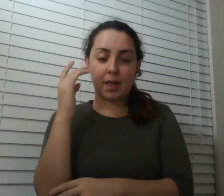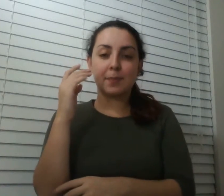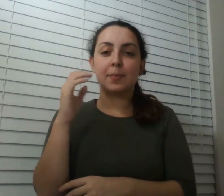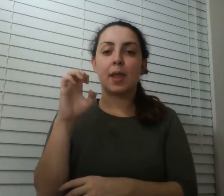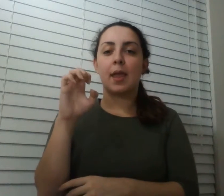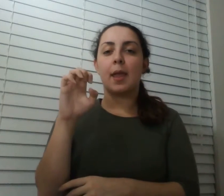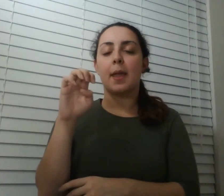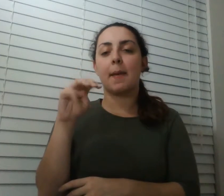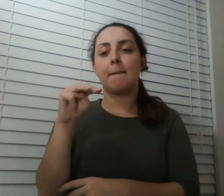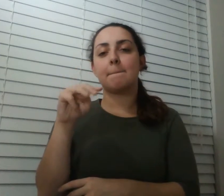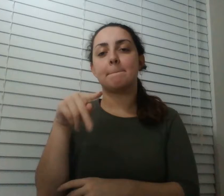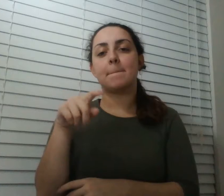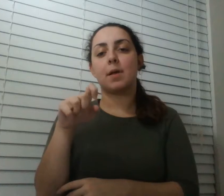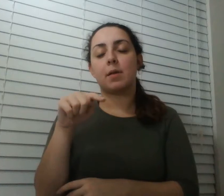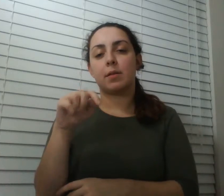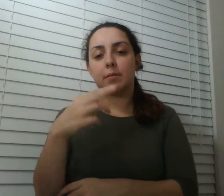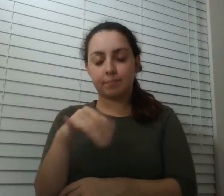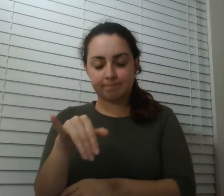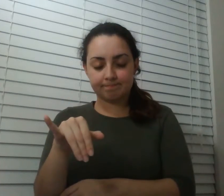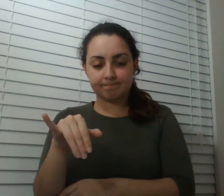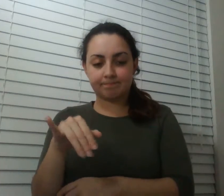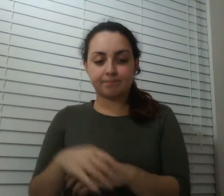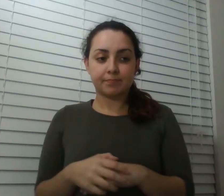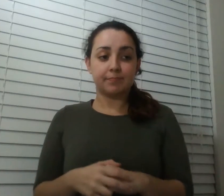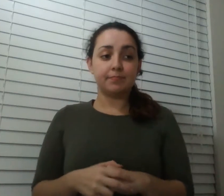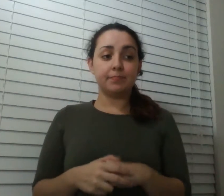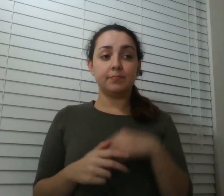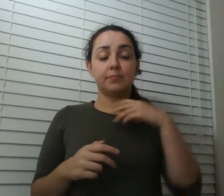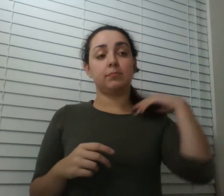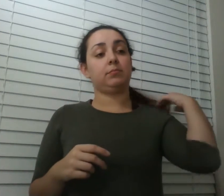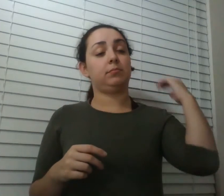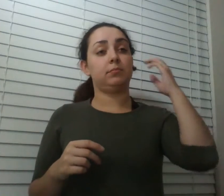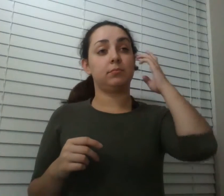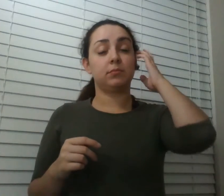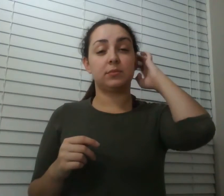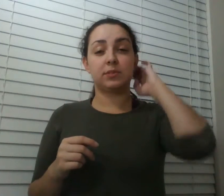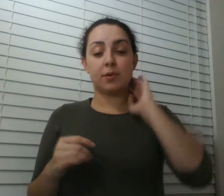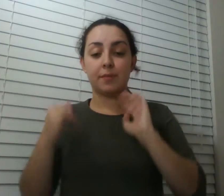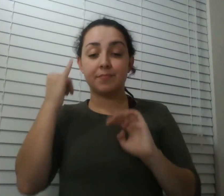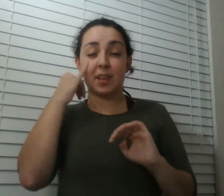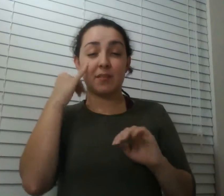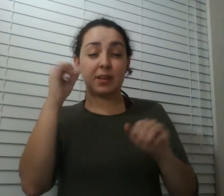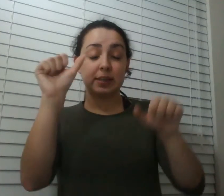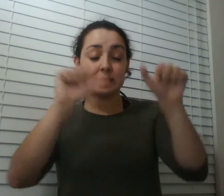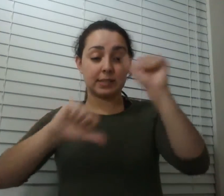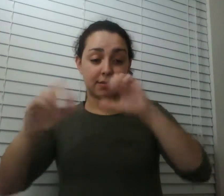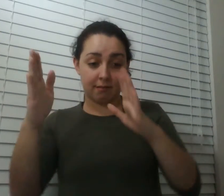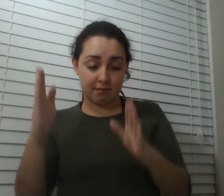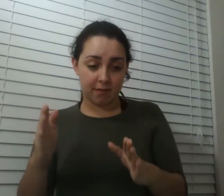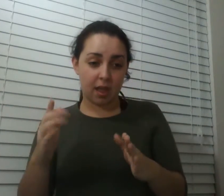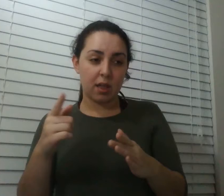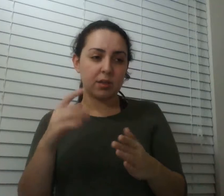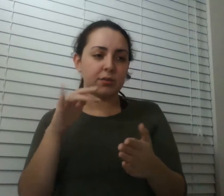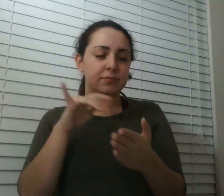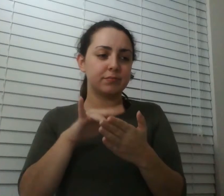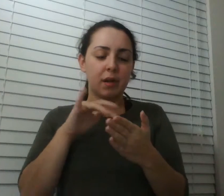something like a creature is it right to think you can empathize with that thing is that the right approach the human approach or is that arrogant